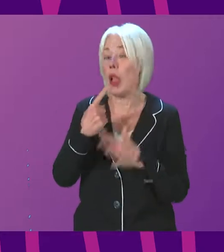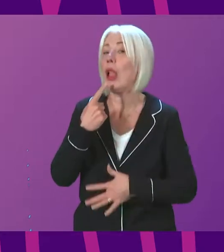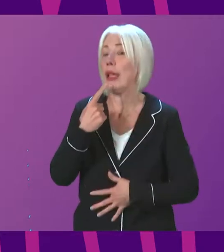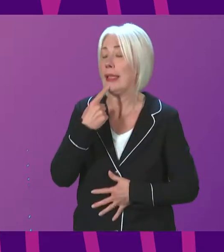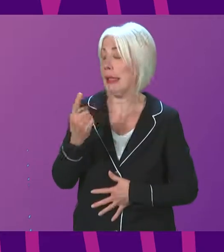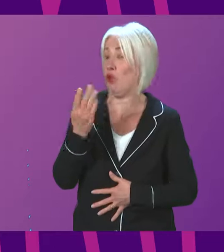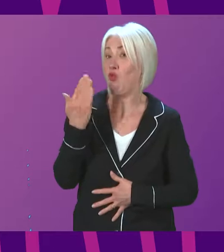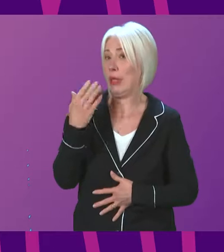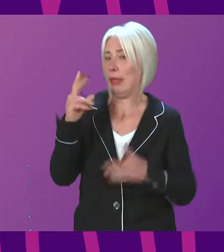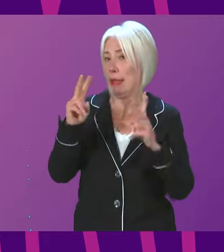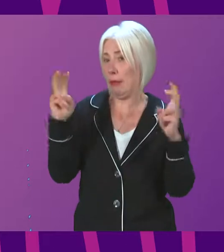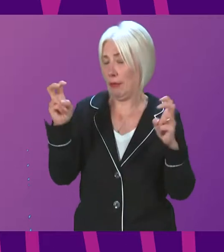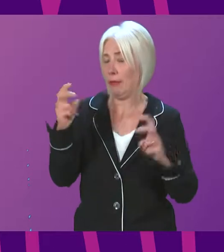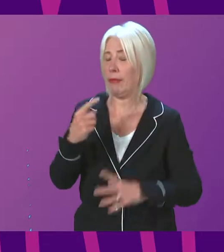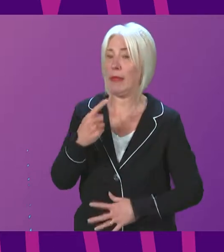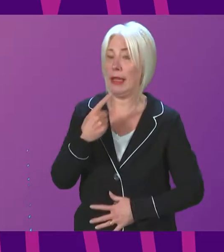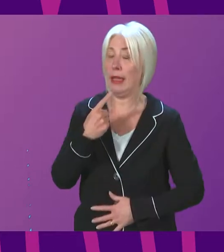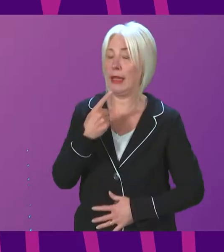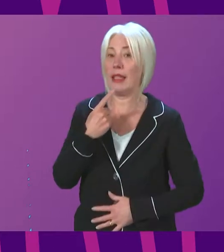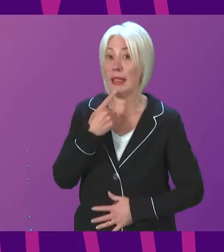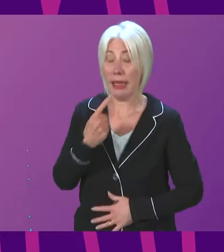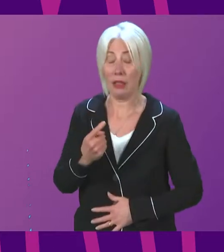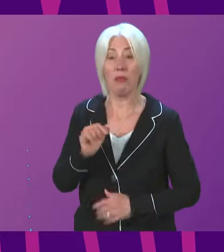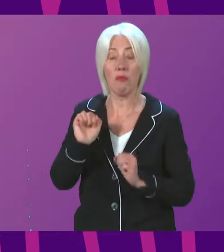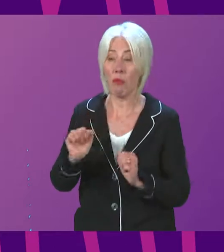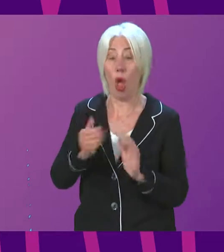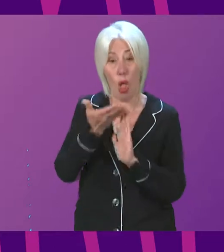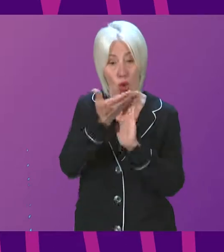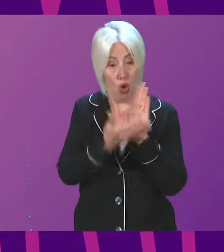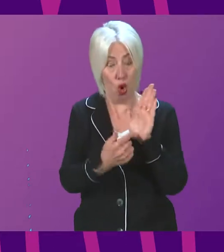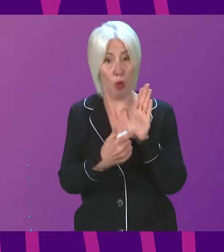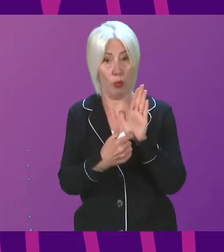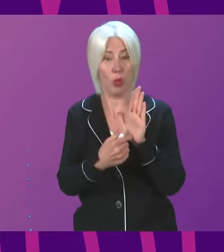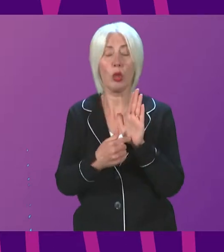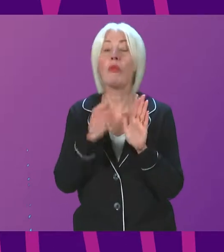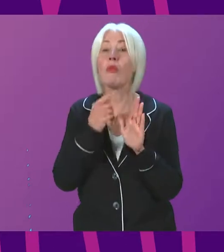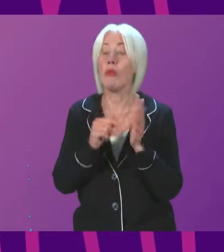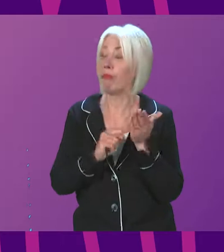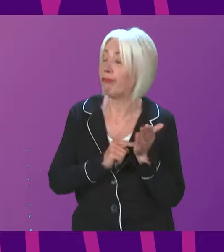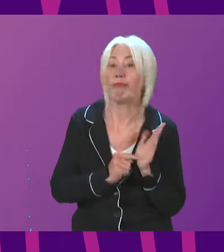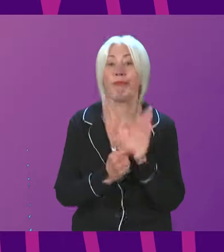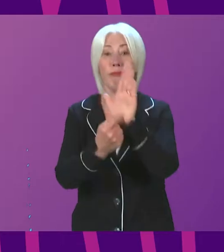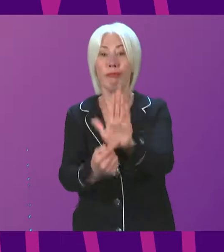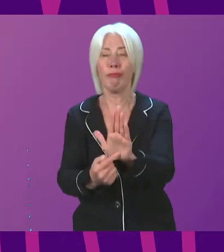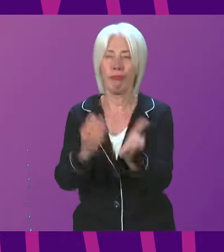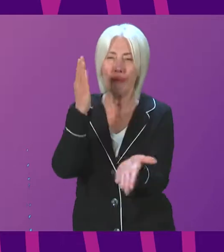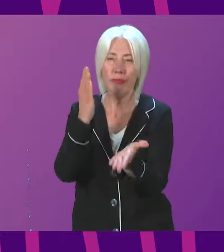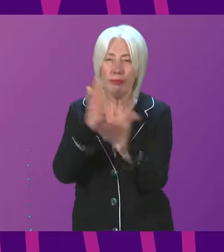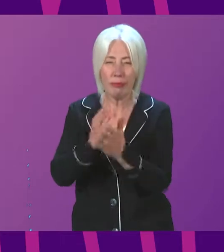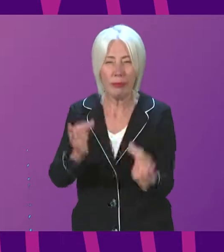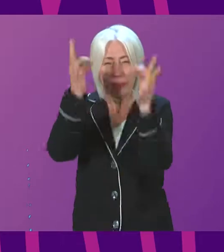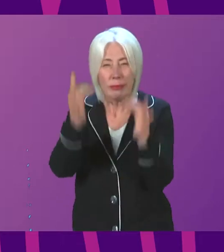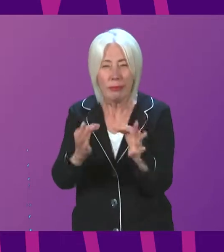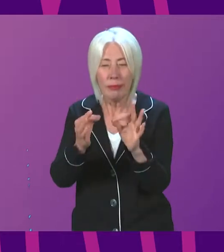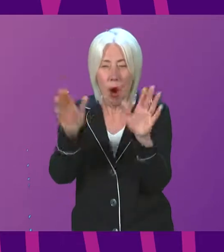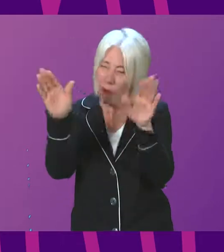remarks recently stating that, and I quote, the terms of reference do not attempt to present a definitive list of every